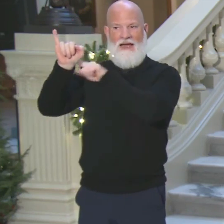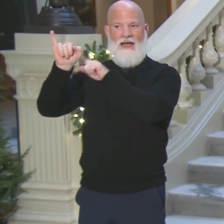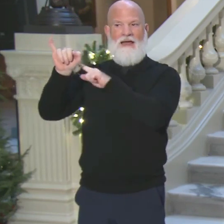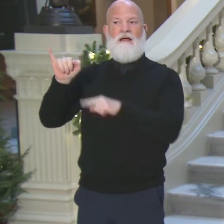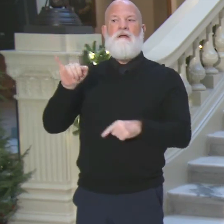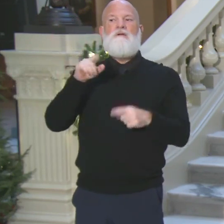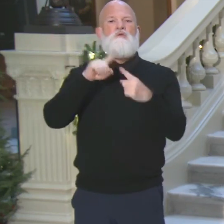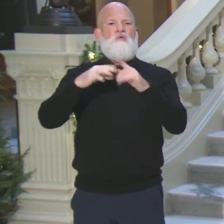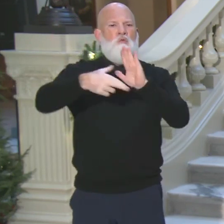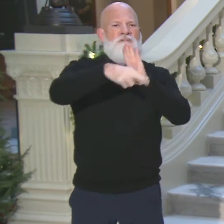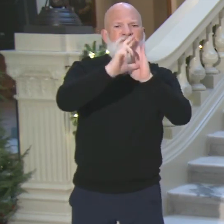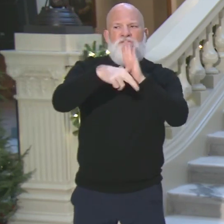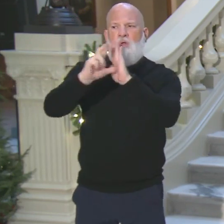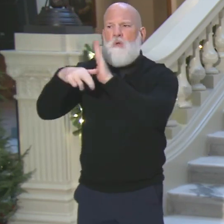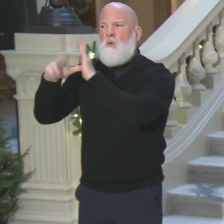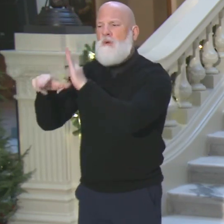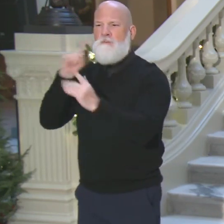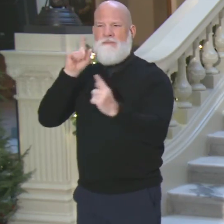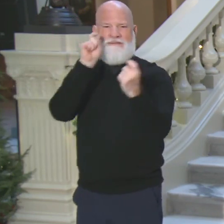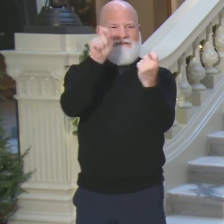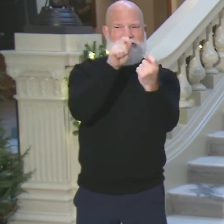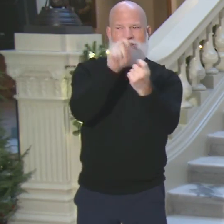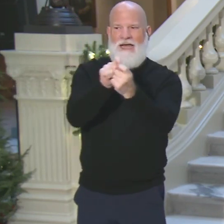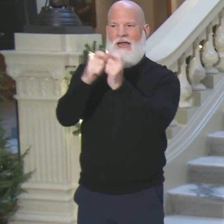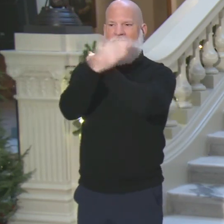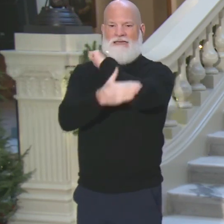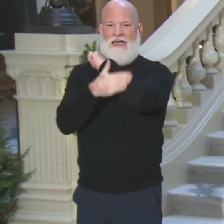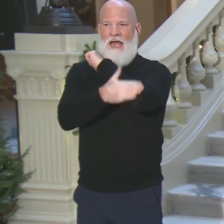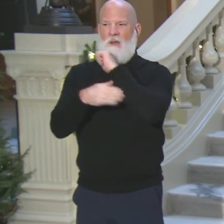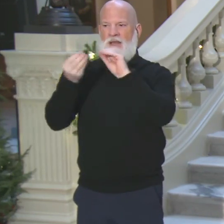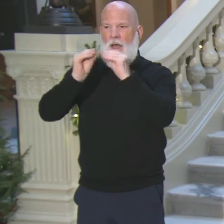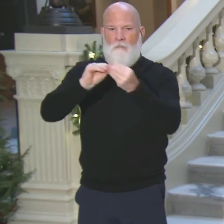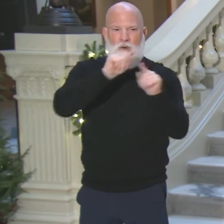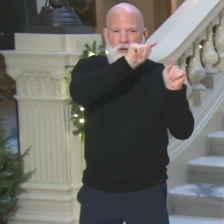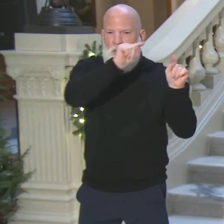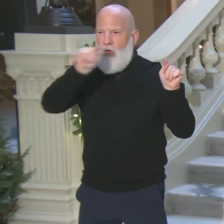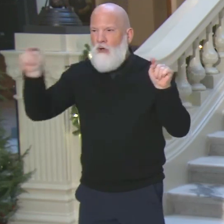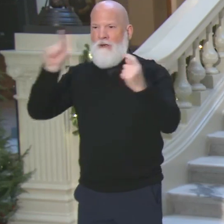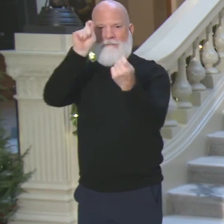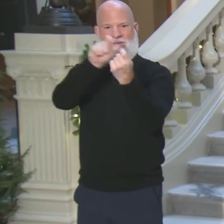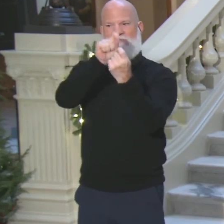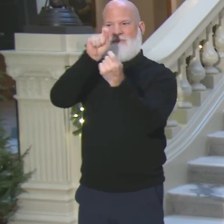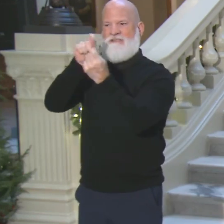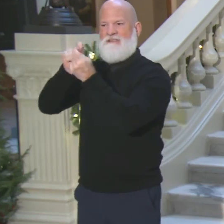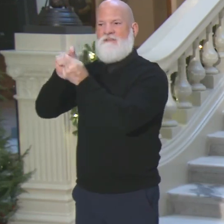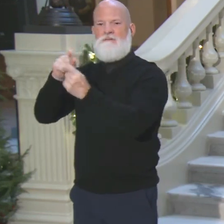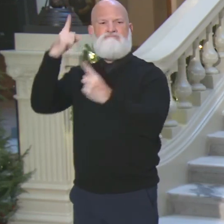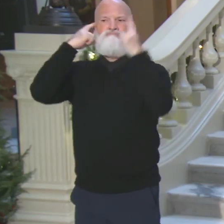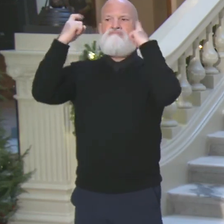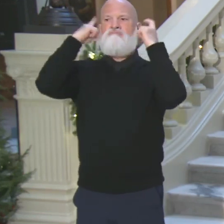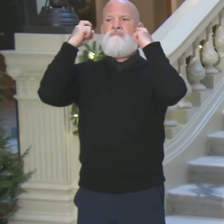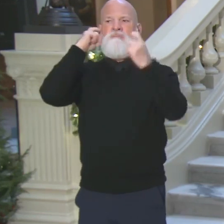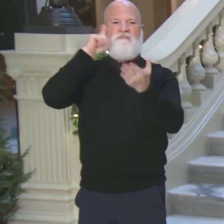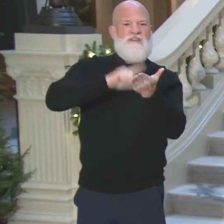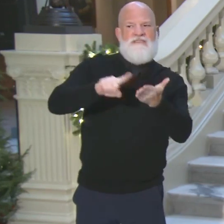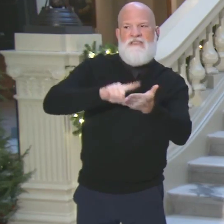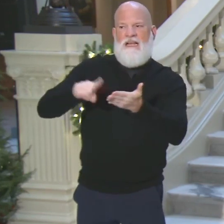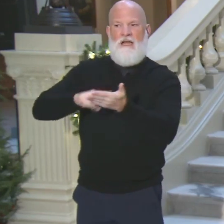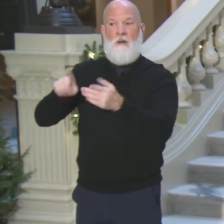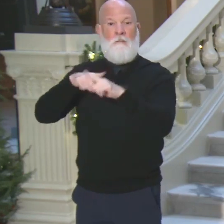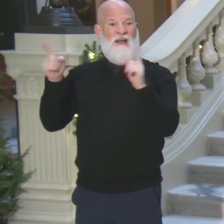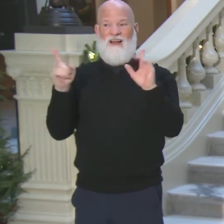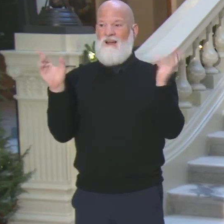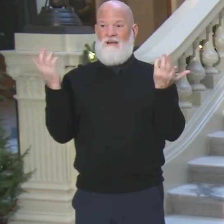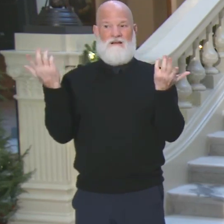allegations about any issues around the signature match with the absentee ballots. But that is not a statewide,